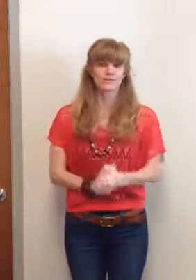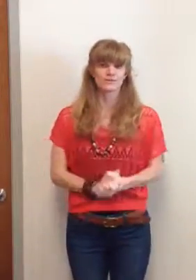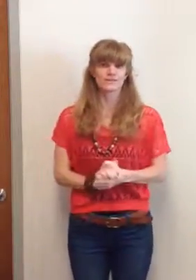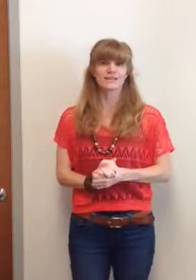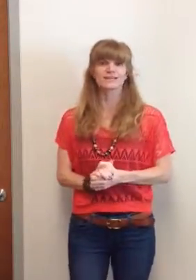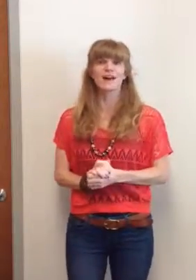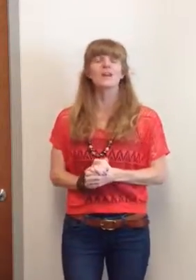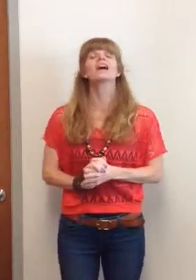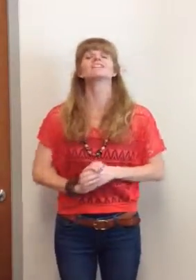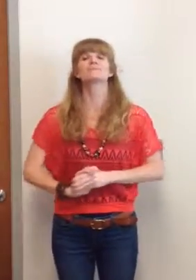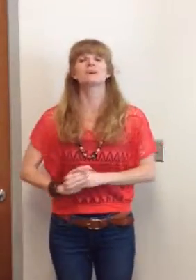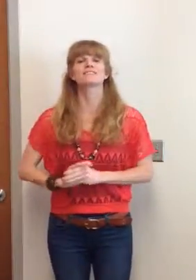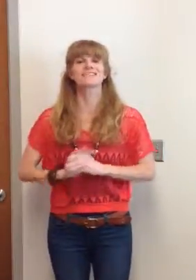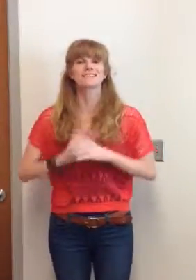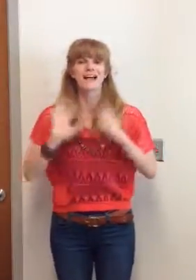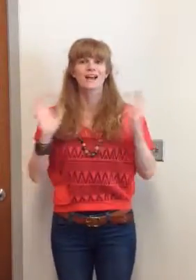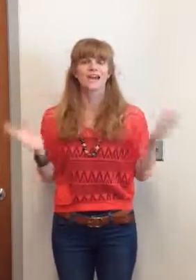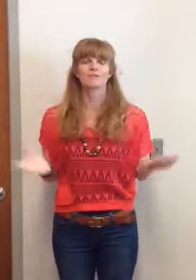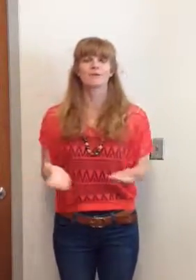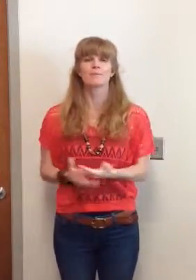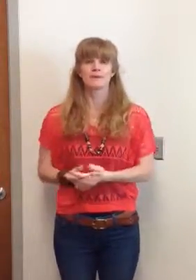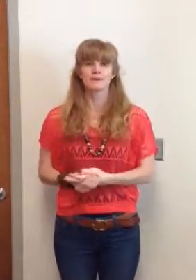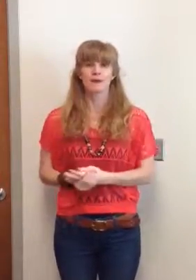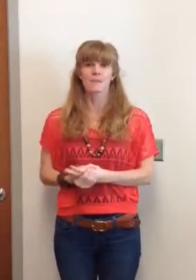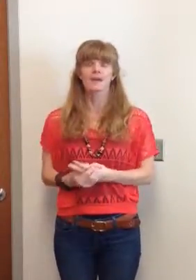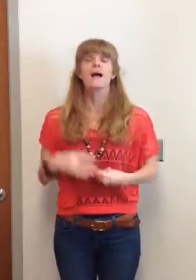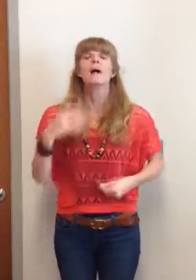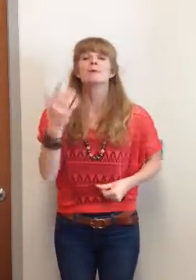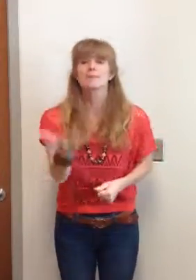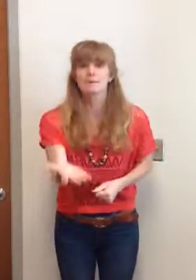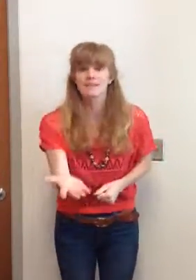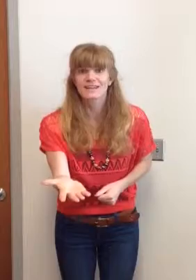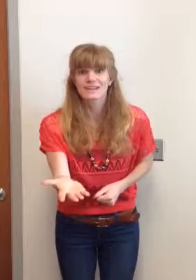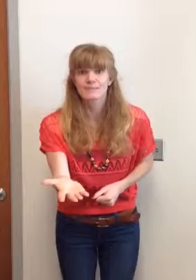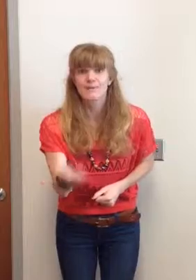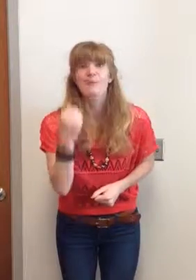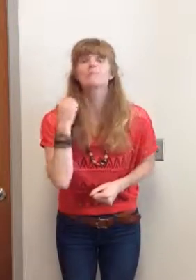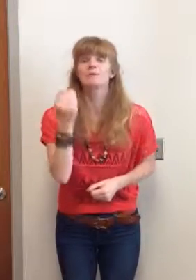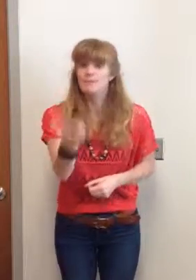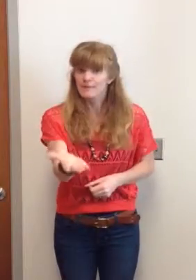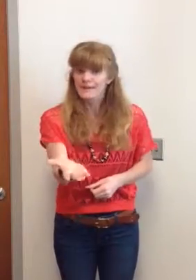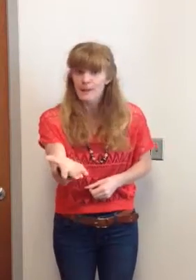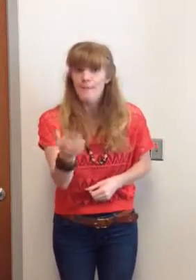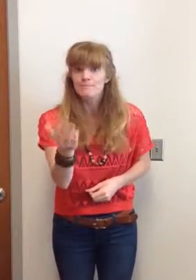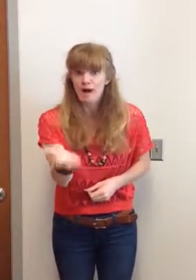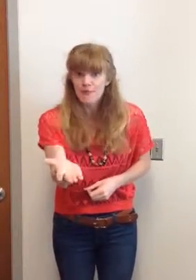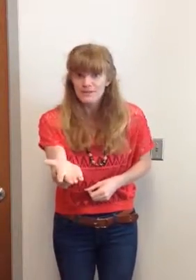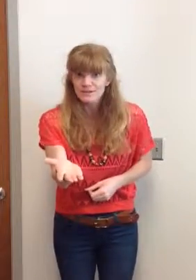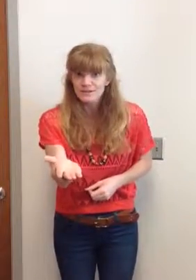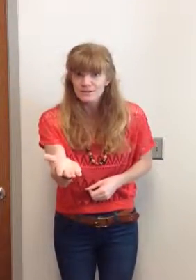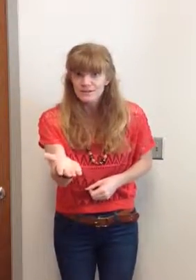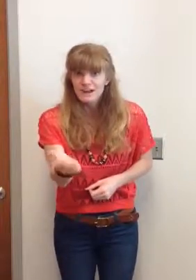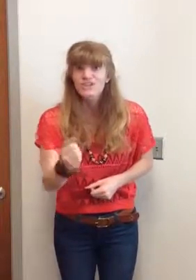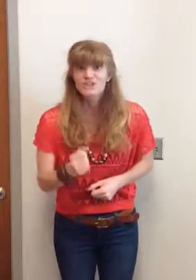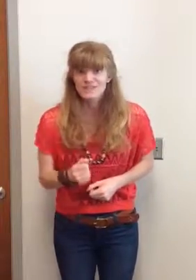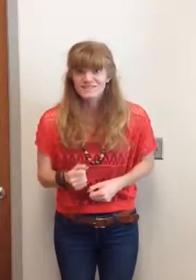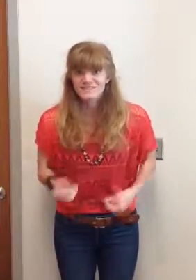set it down. I'll talk with you. And I'm themain bibbidi-bibbidi-bop. Bibbidi-bibbidi-bop, bibbidi-bop, bibbidi Justice.